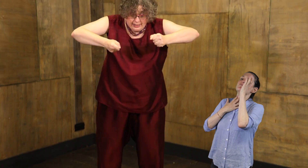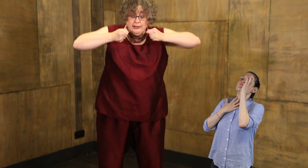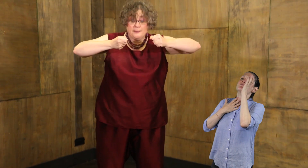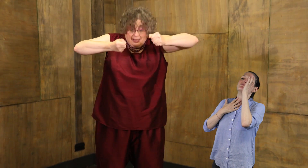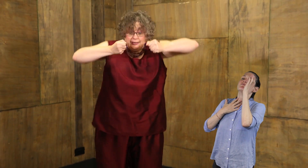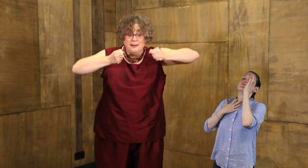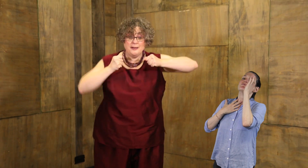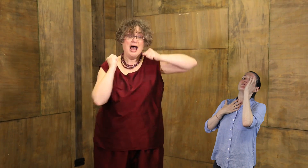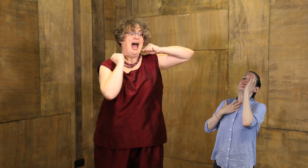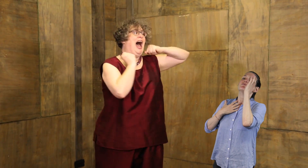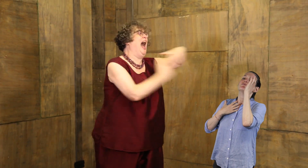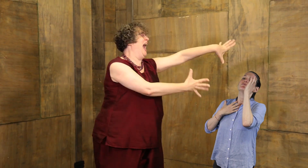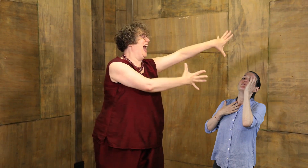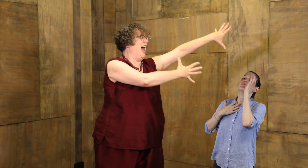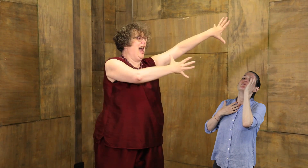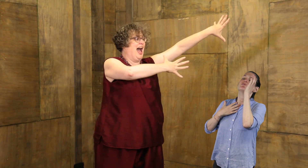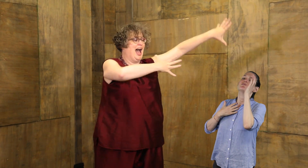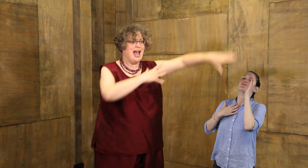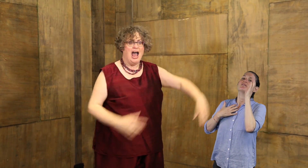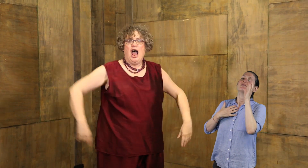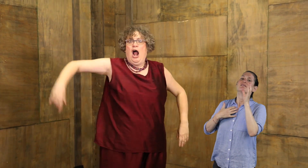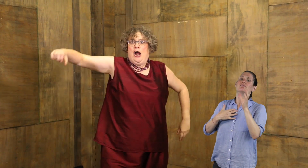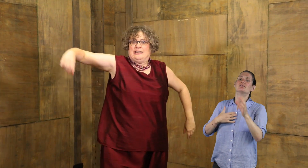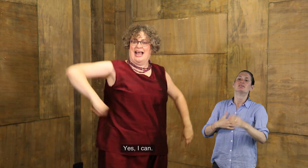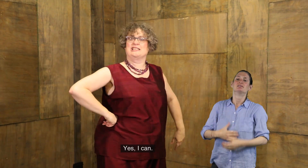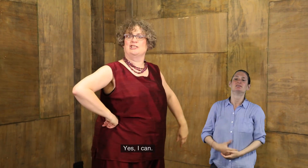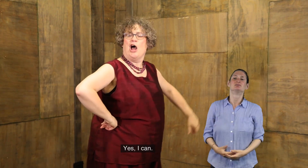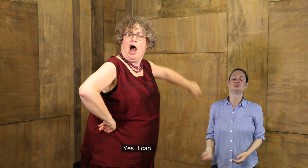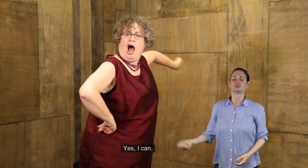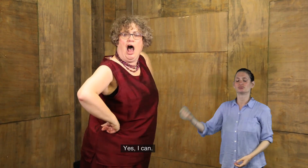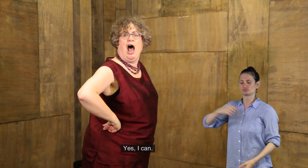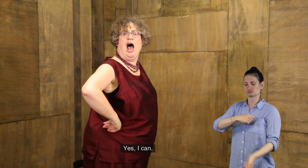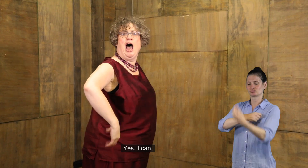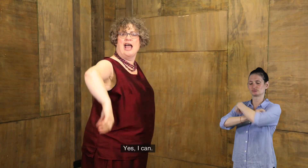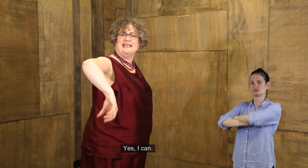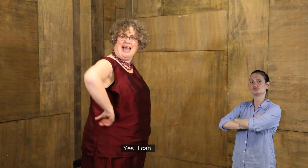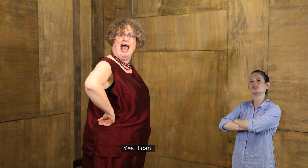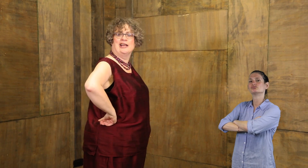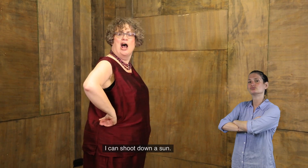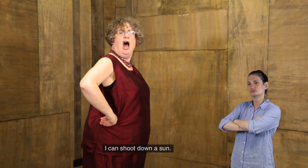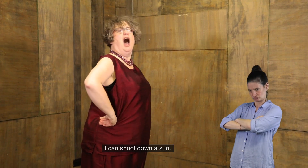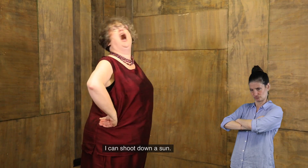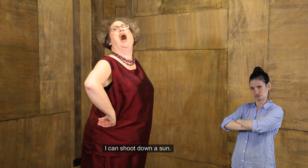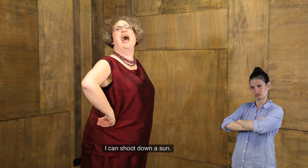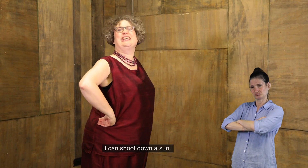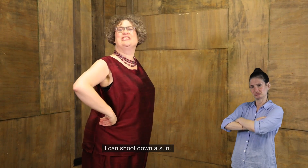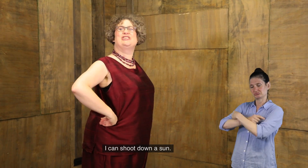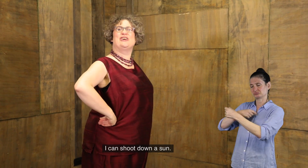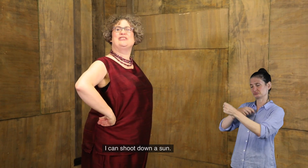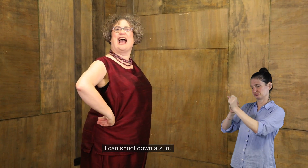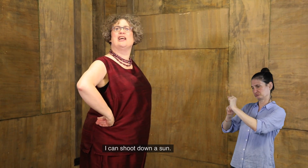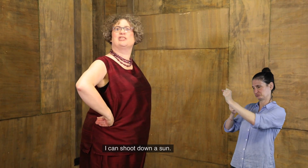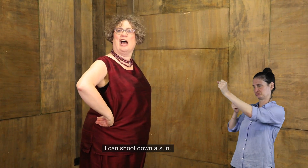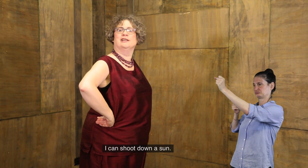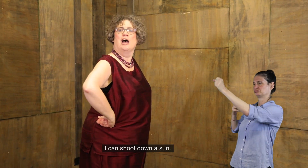Gub. Gub. Gub. Gub. Gub. Yes. I can. I can